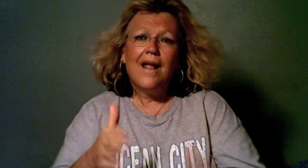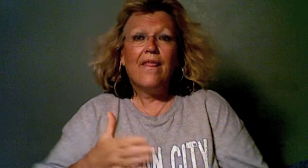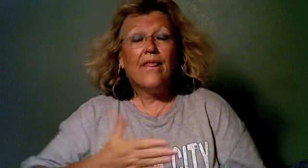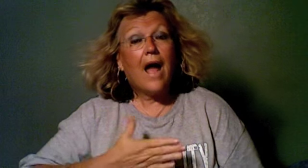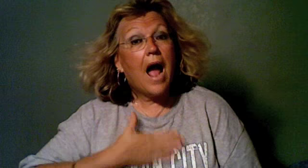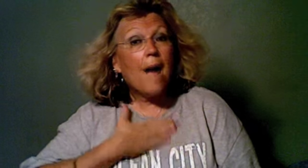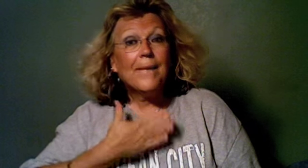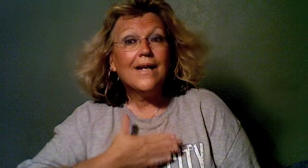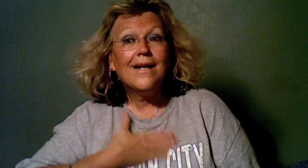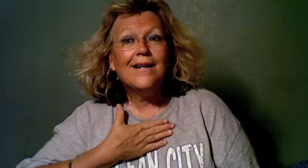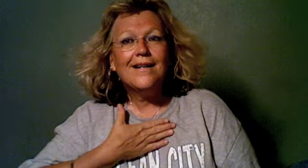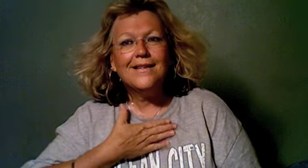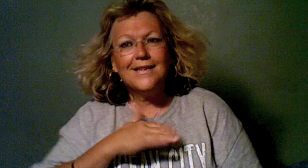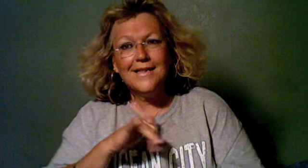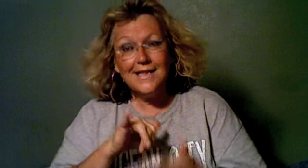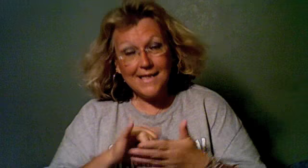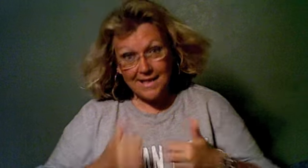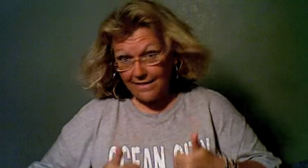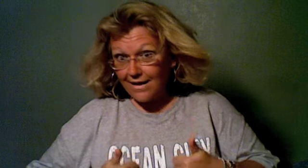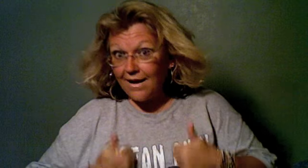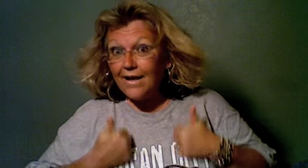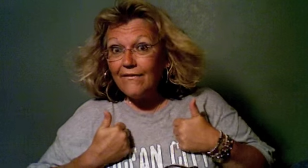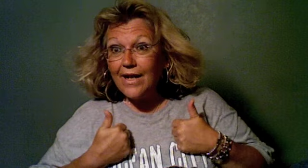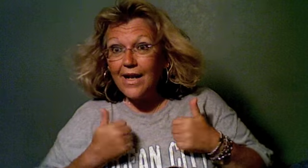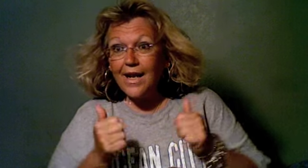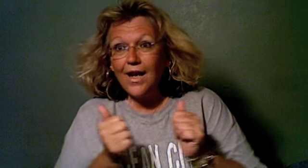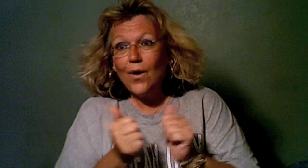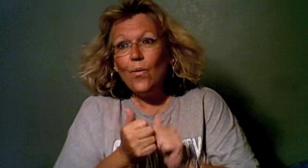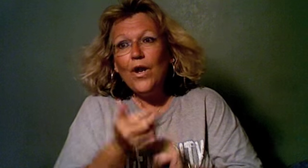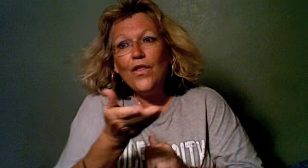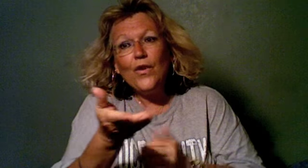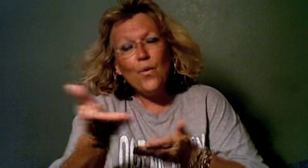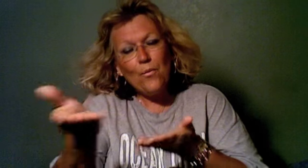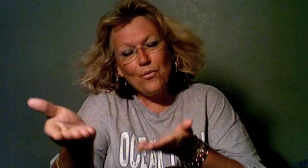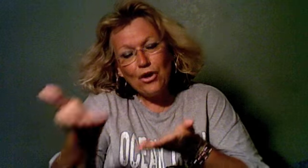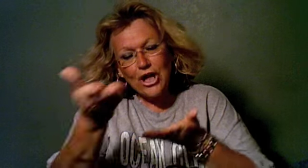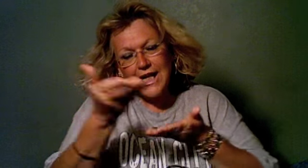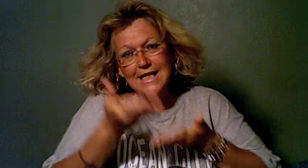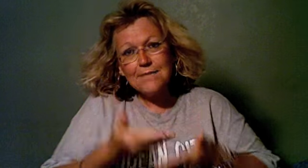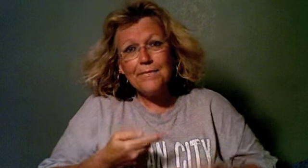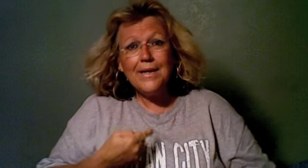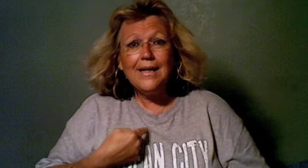The happiness that living with you brings me.